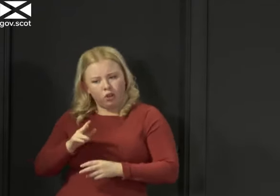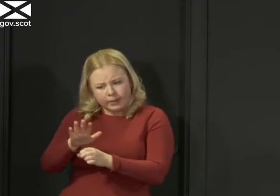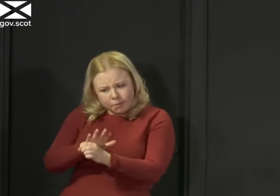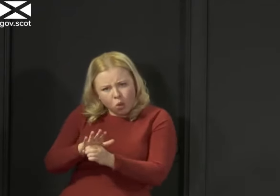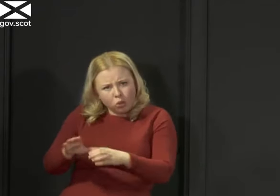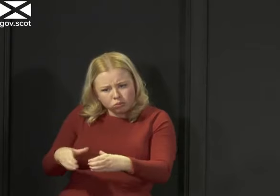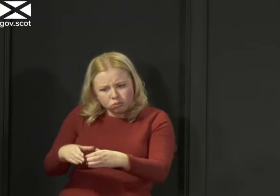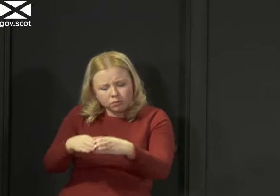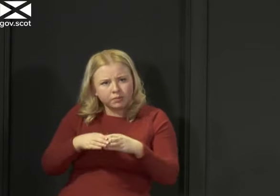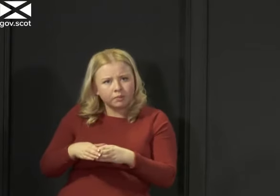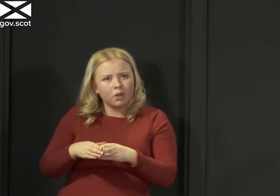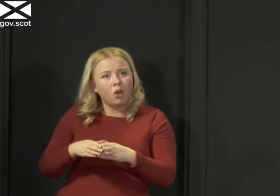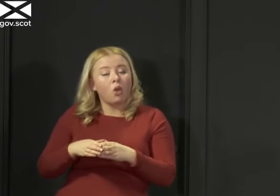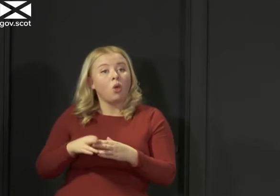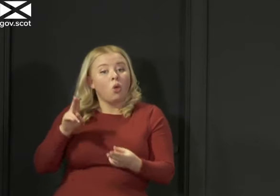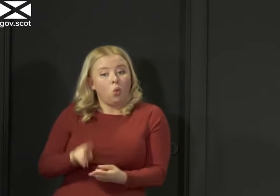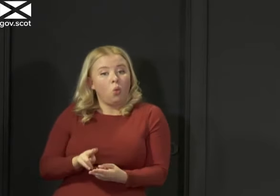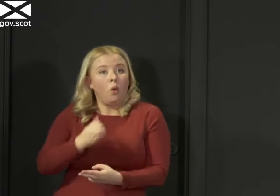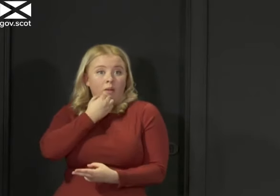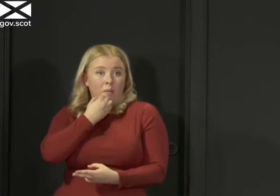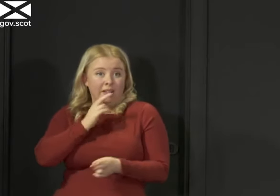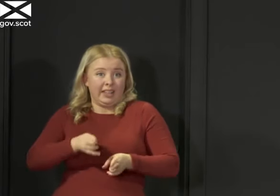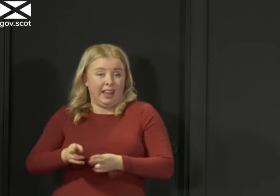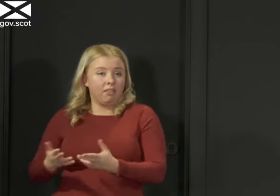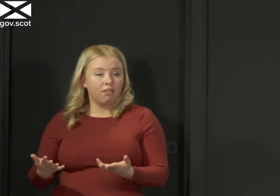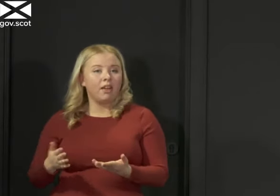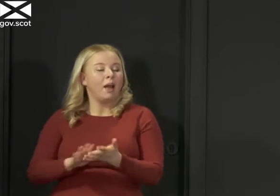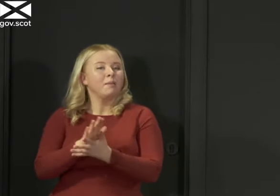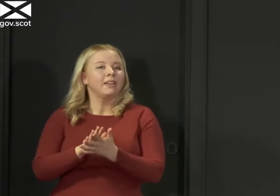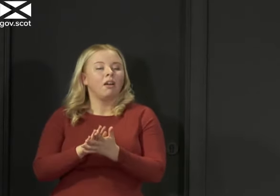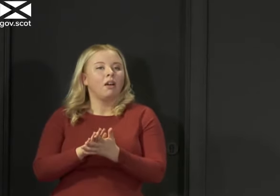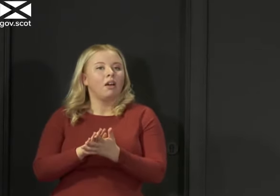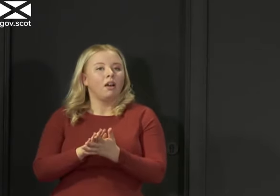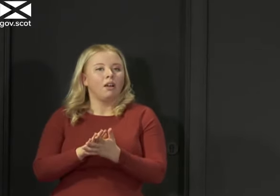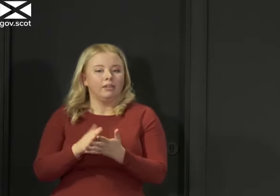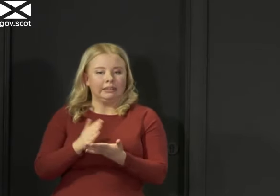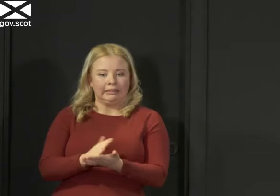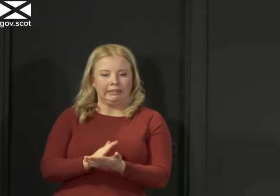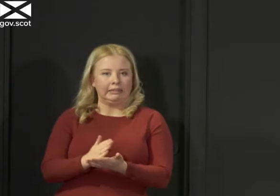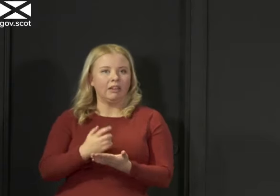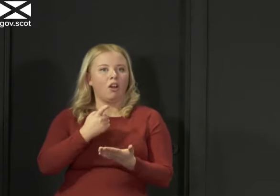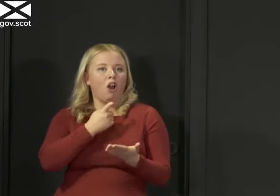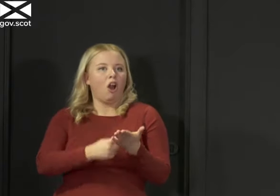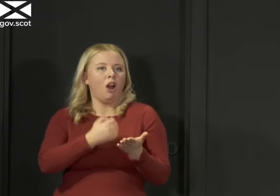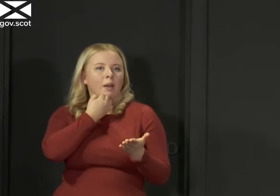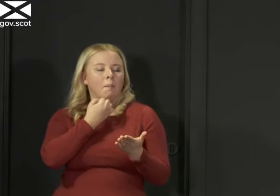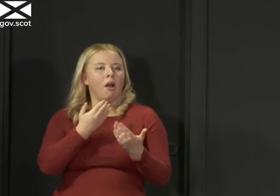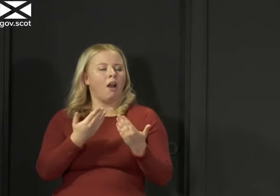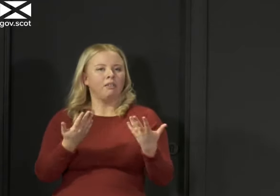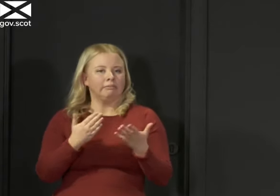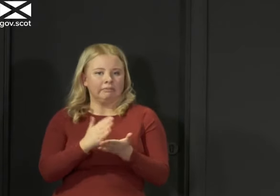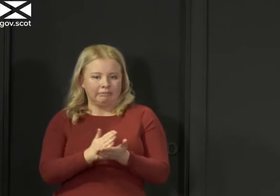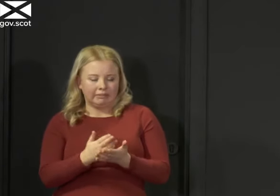with lower numbers of deaths and perhaps even relatively lower numbers of deaths, that just makes the certainty of an R number even more